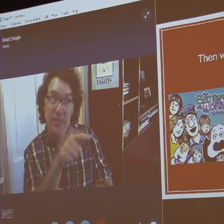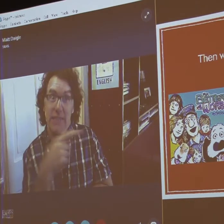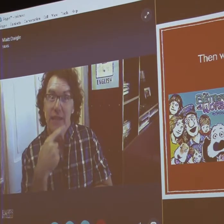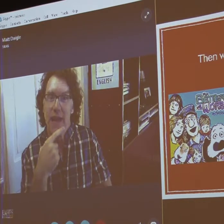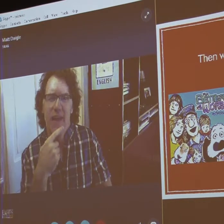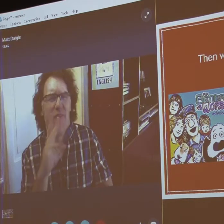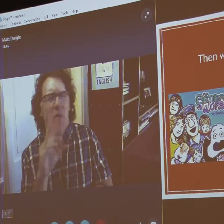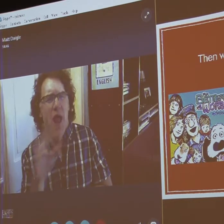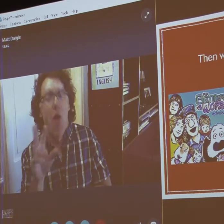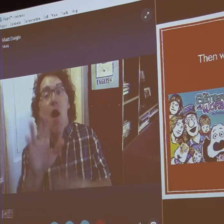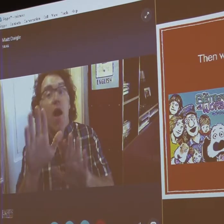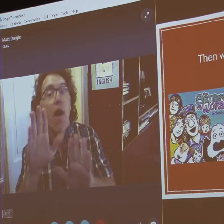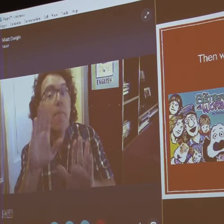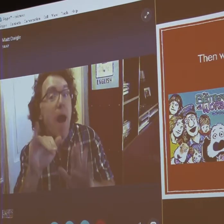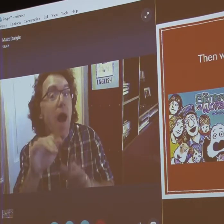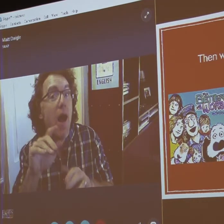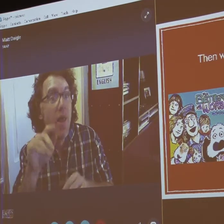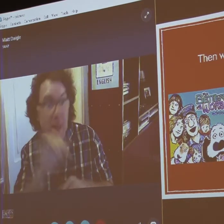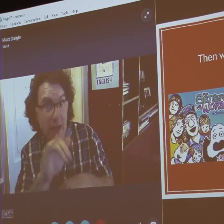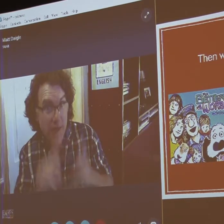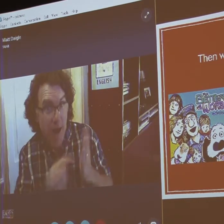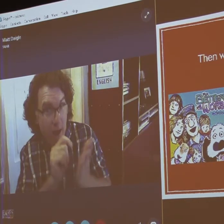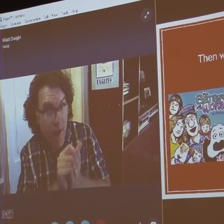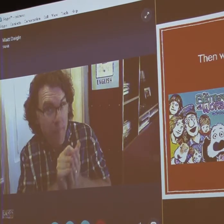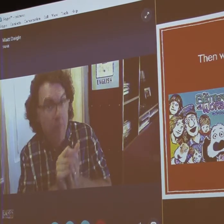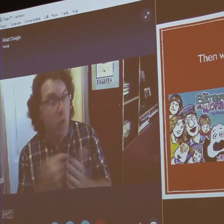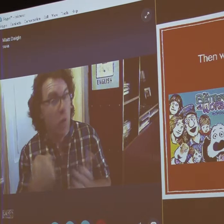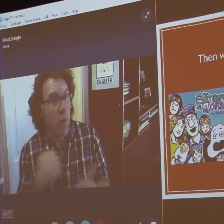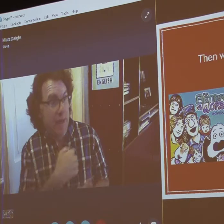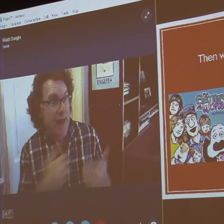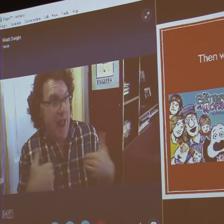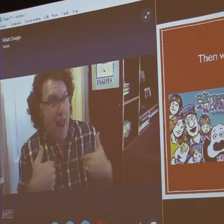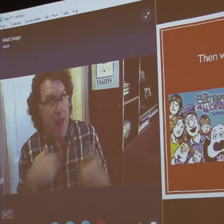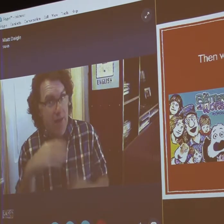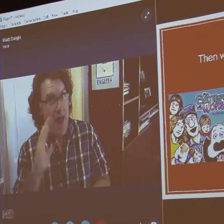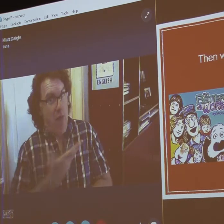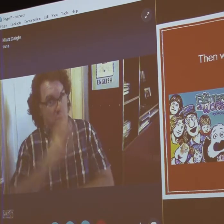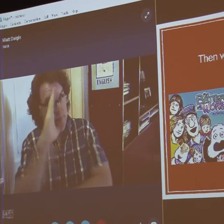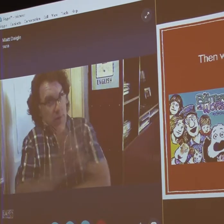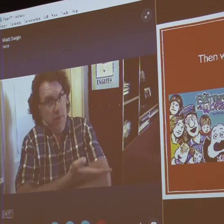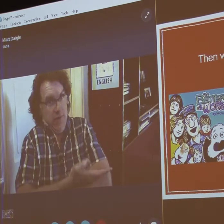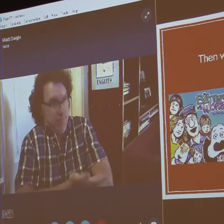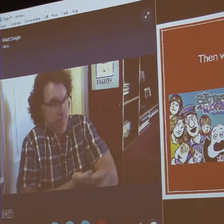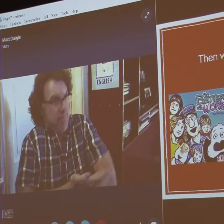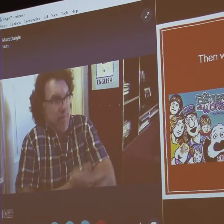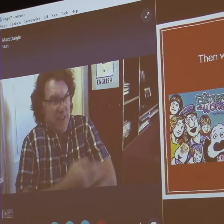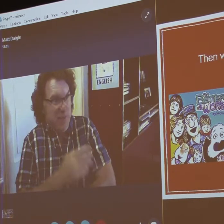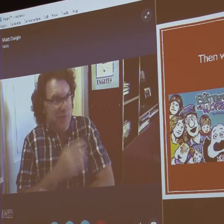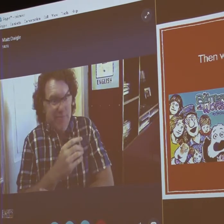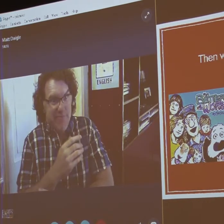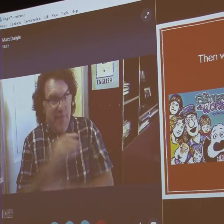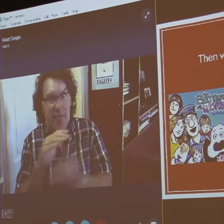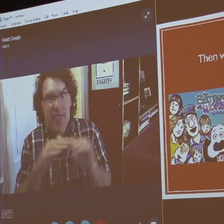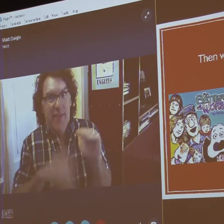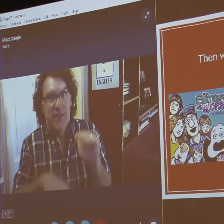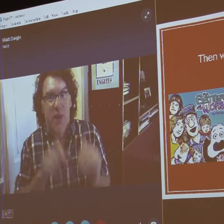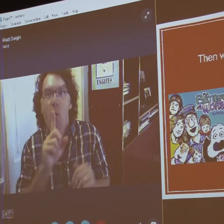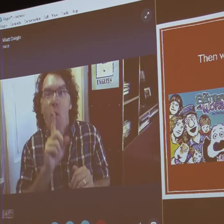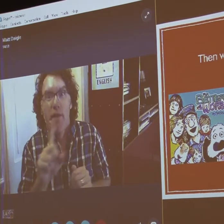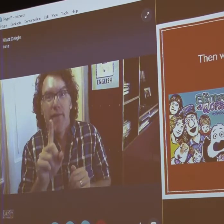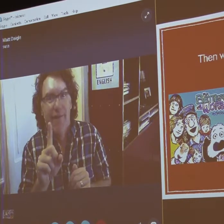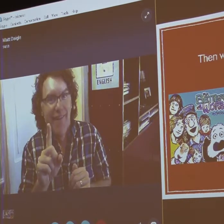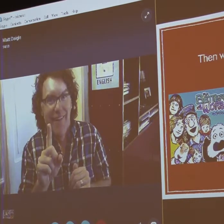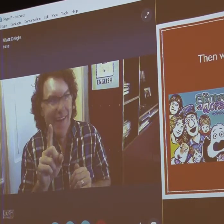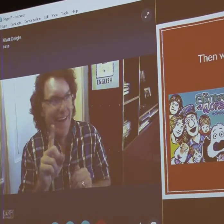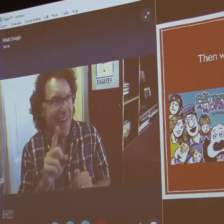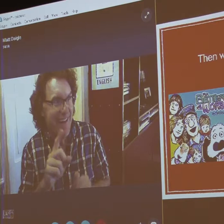Well, she said, now at that time, we had our son Hayden. He was little. I want to